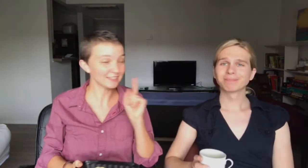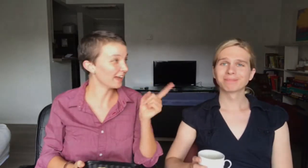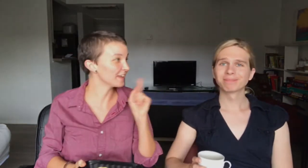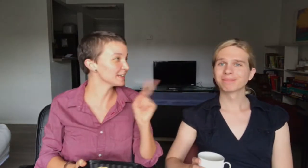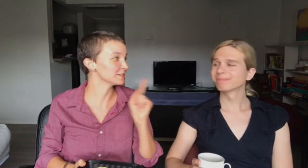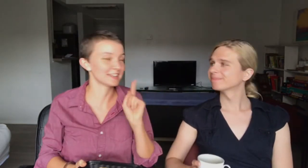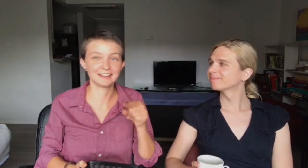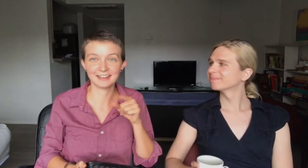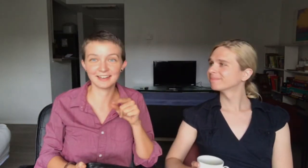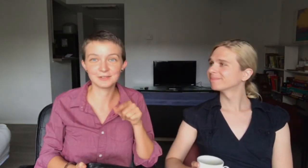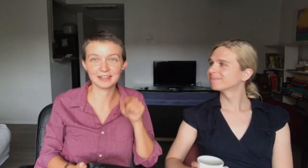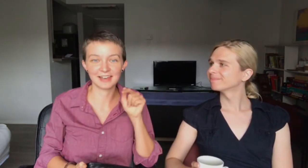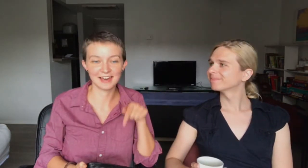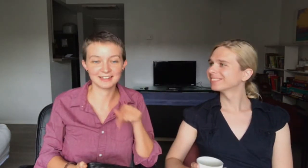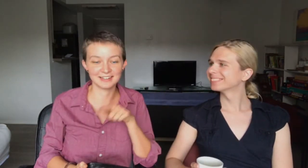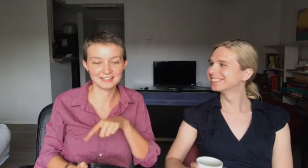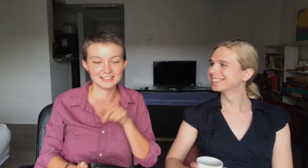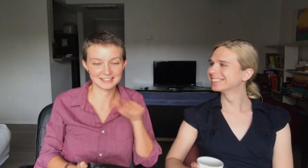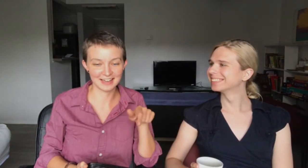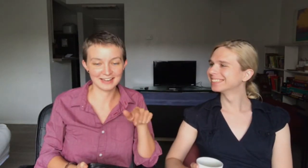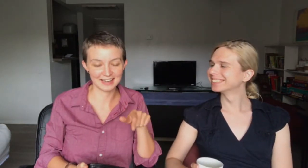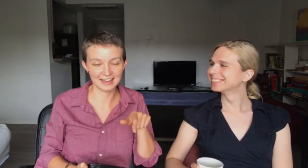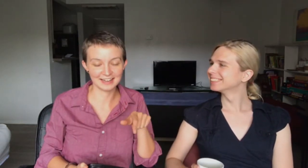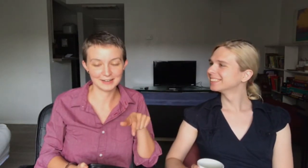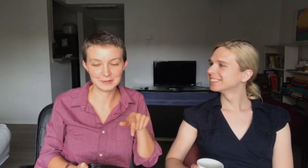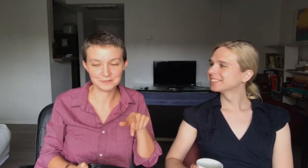Yeah, that day was hella gay. We, like, had it inside a, um,